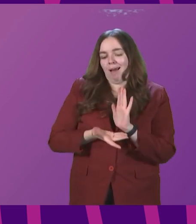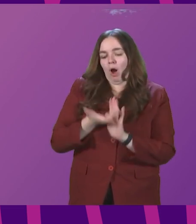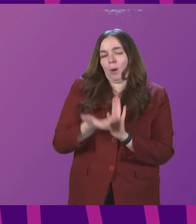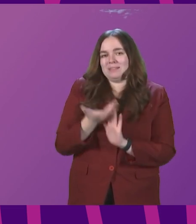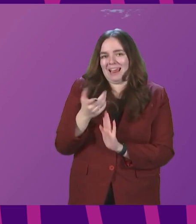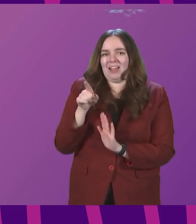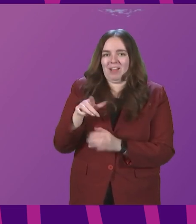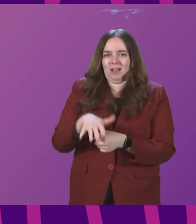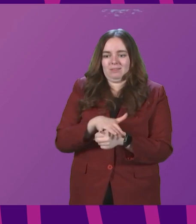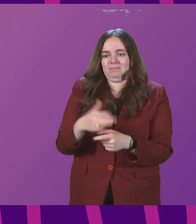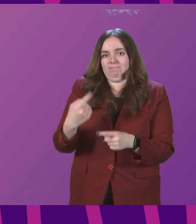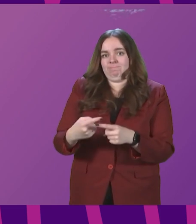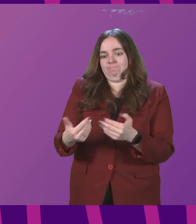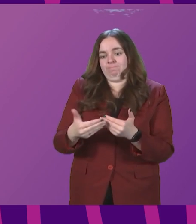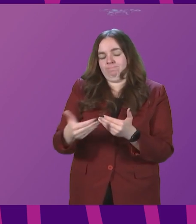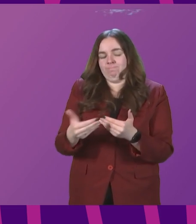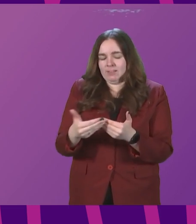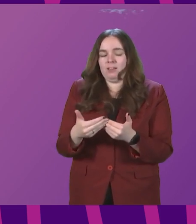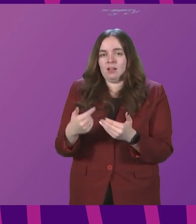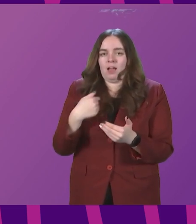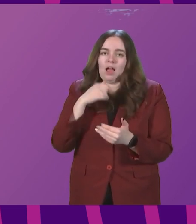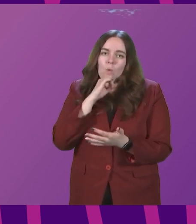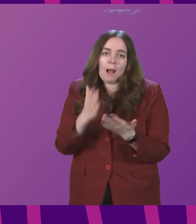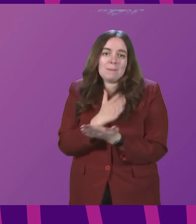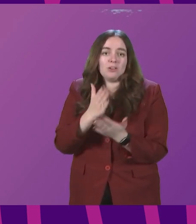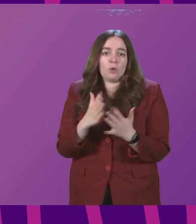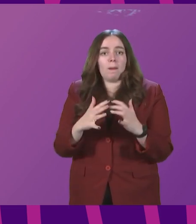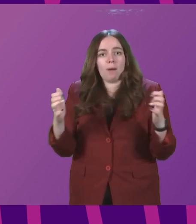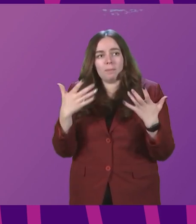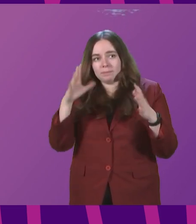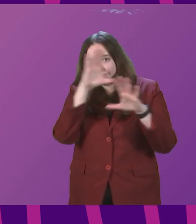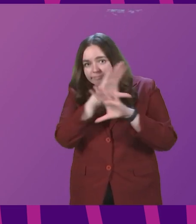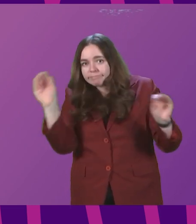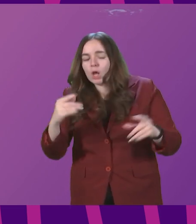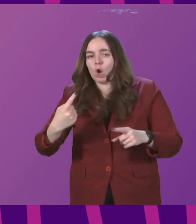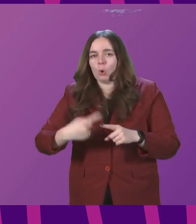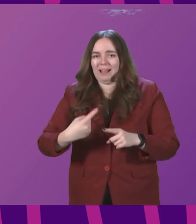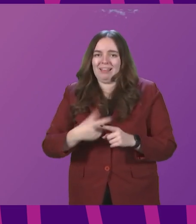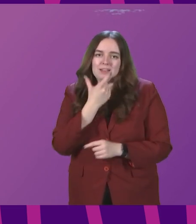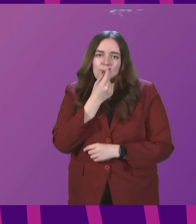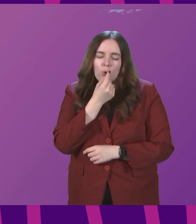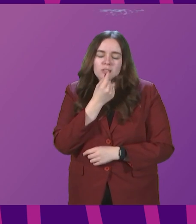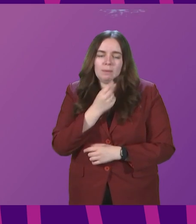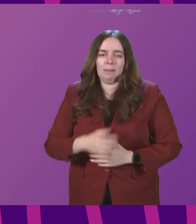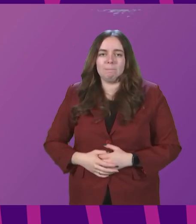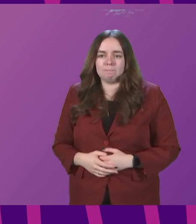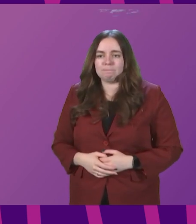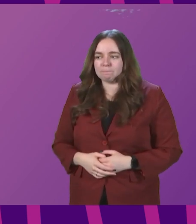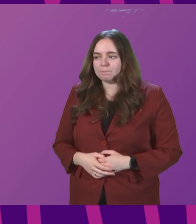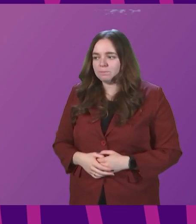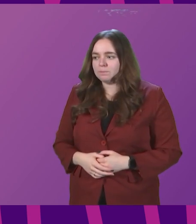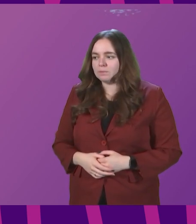position imminently, and I undertake to ensure that Parliament is notified of that as quickly as the work allows us to do.